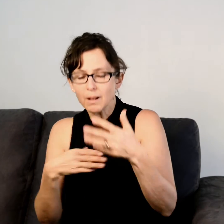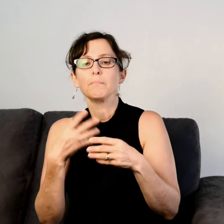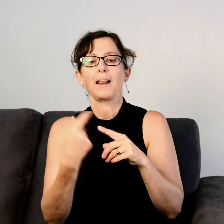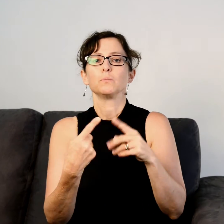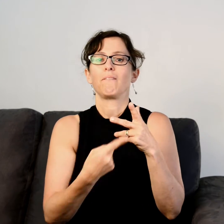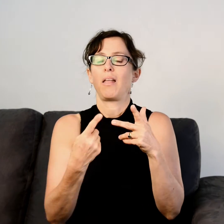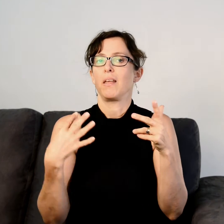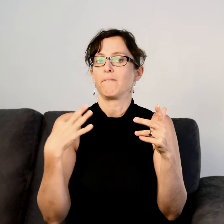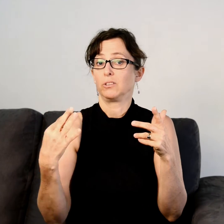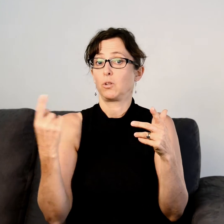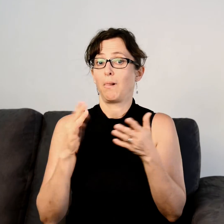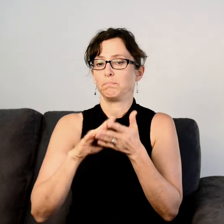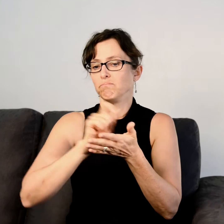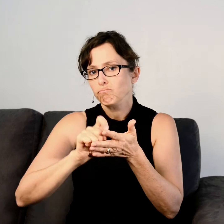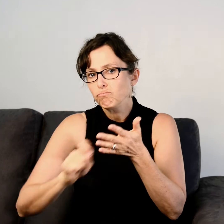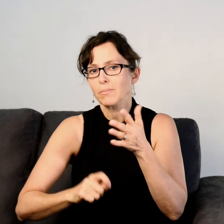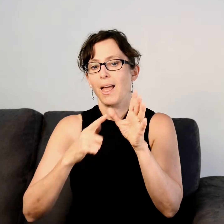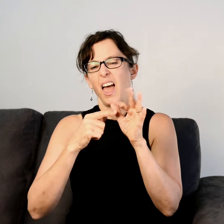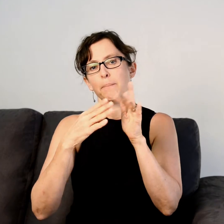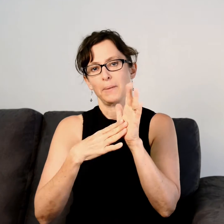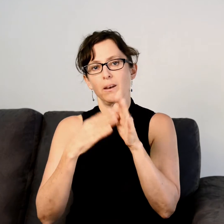We also have a volunteer who assists us with administrative duties.